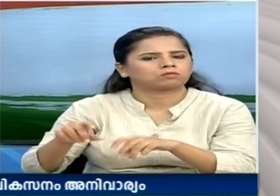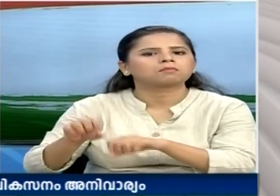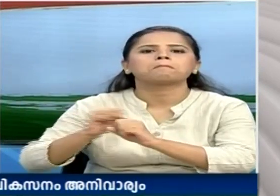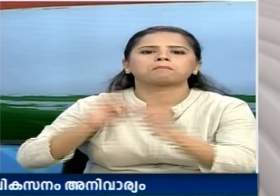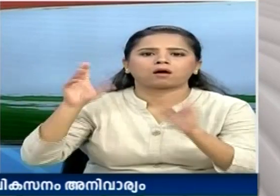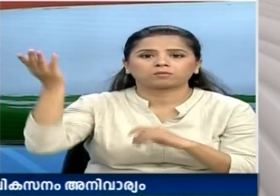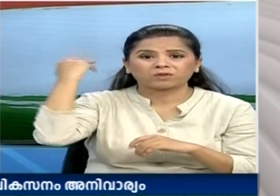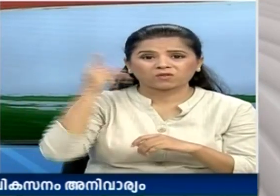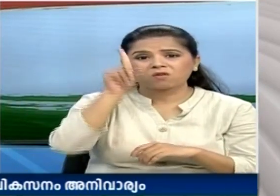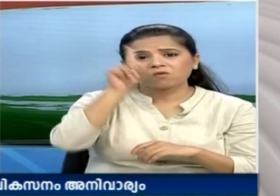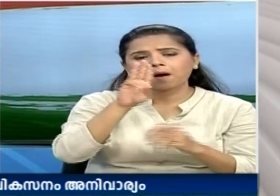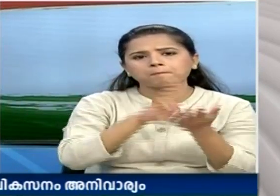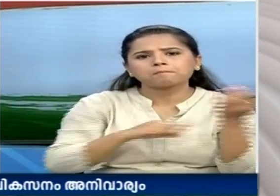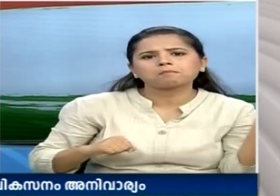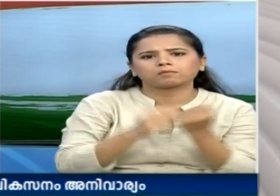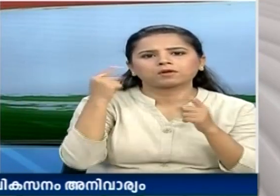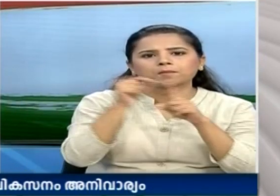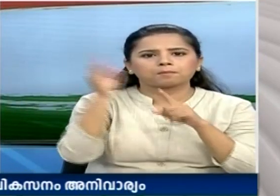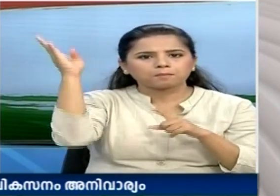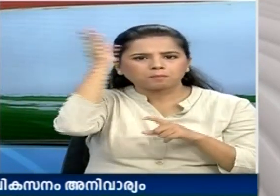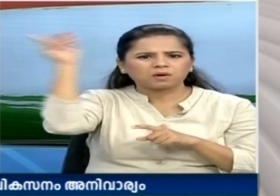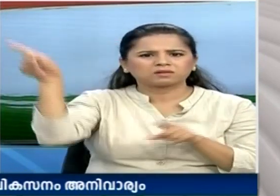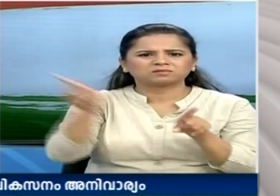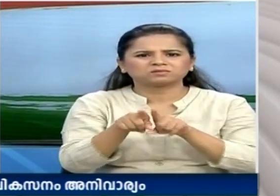March by Pakistan after India mounted intense international pressure.